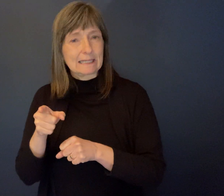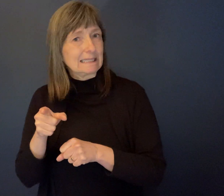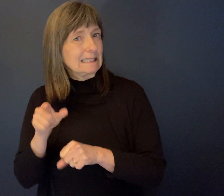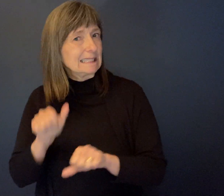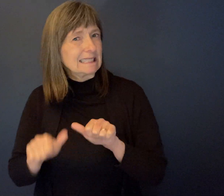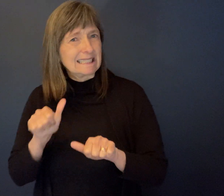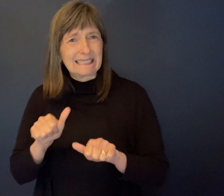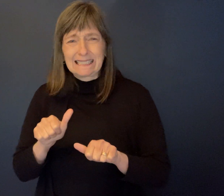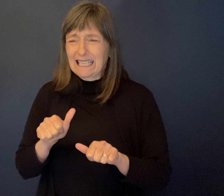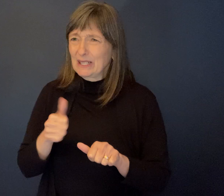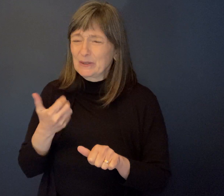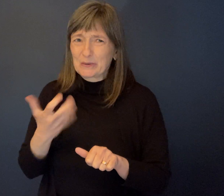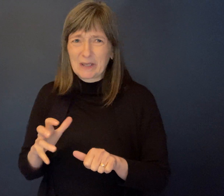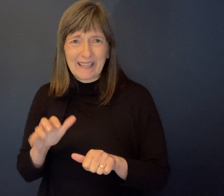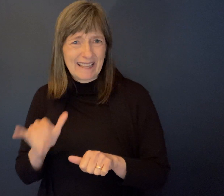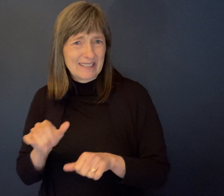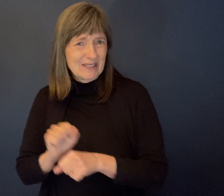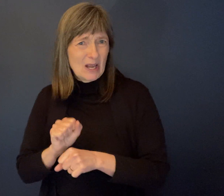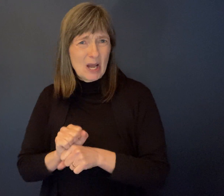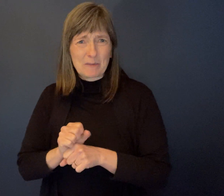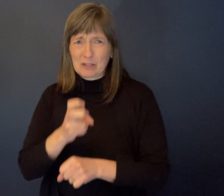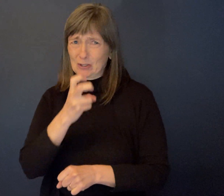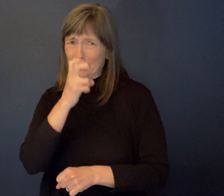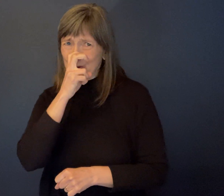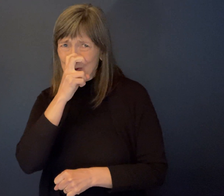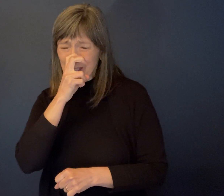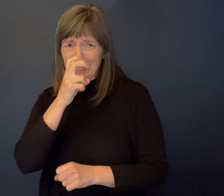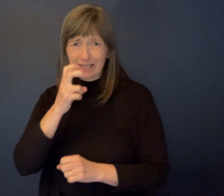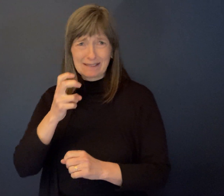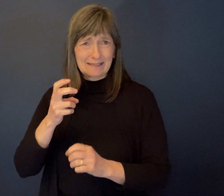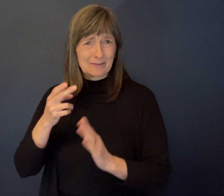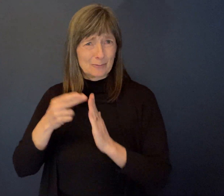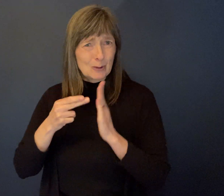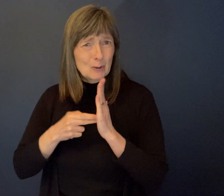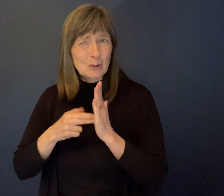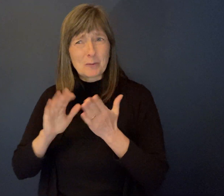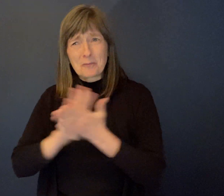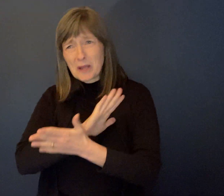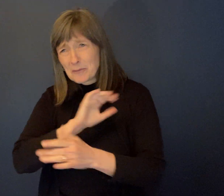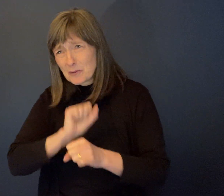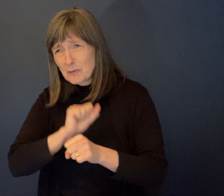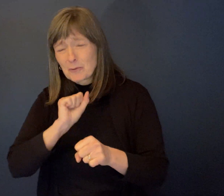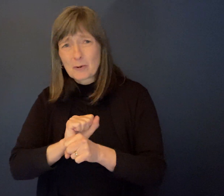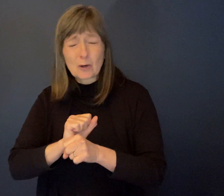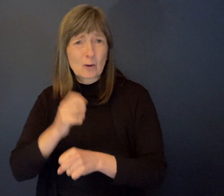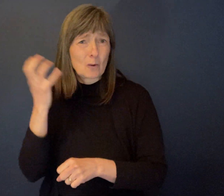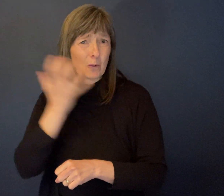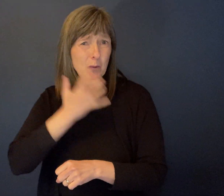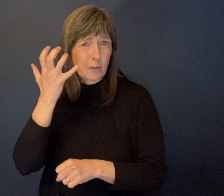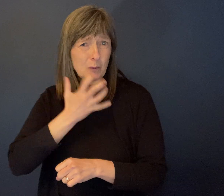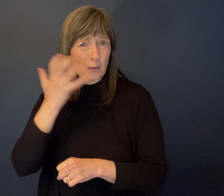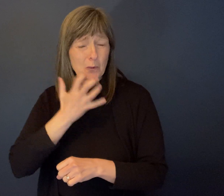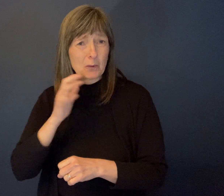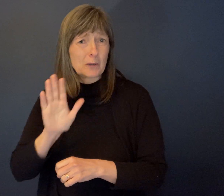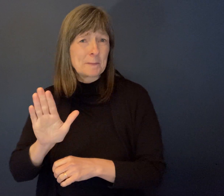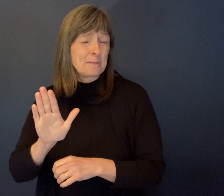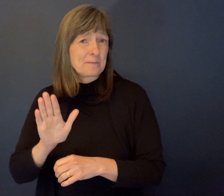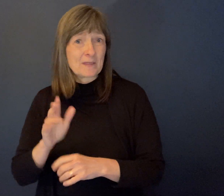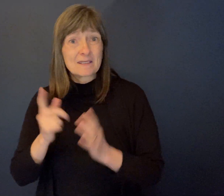so regimented, um, paperwork was just unbelievable. I know I will call my friends